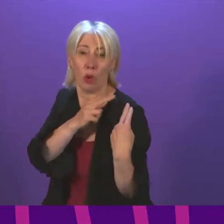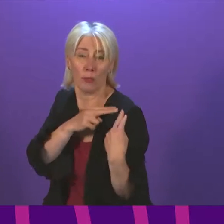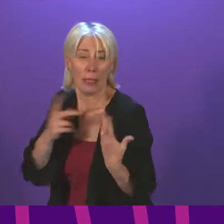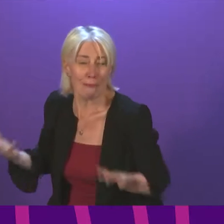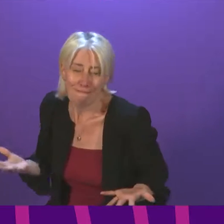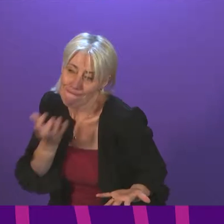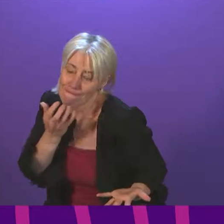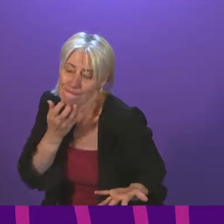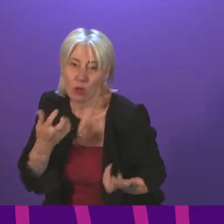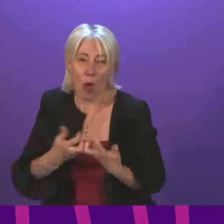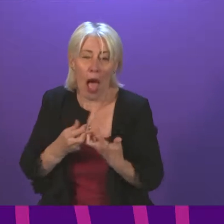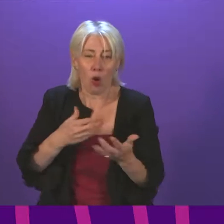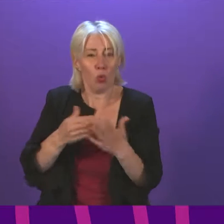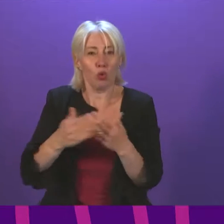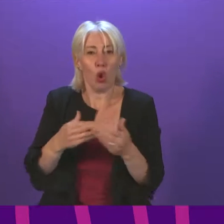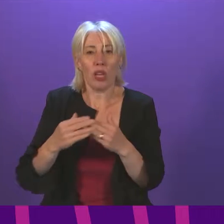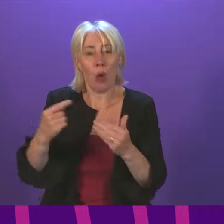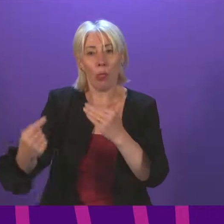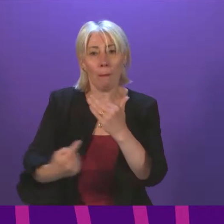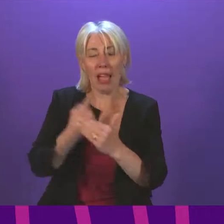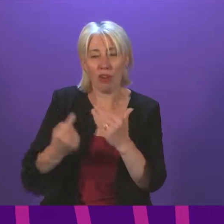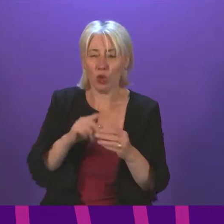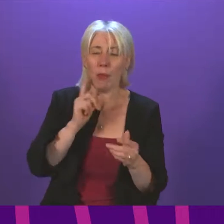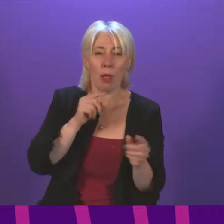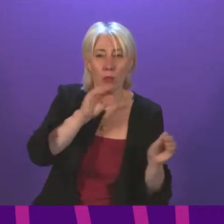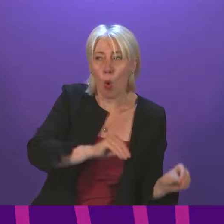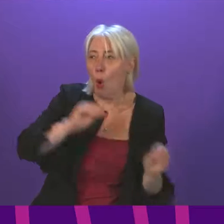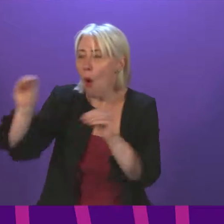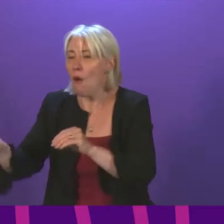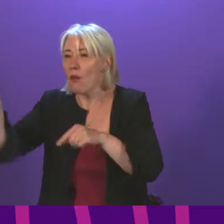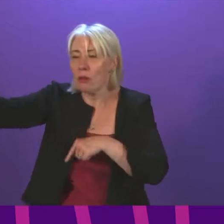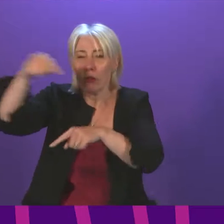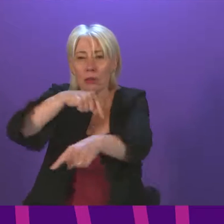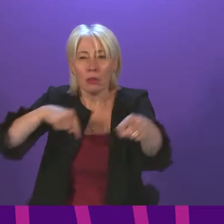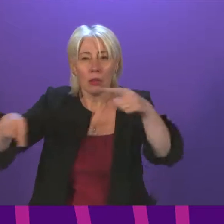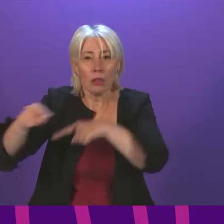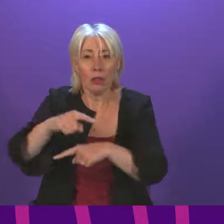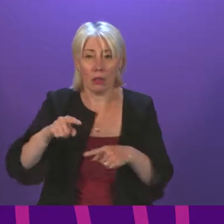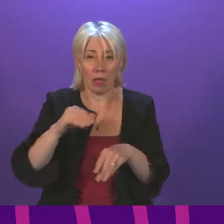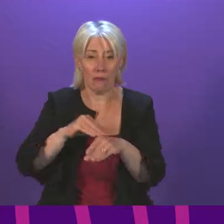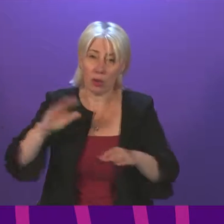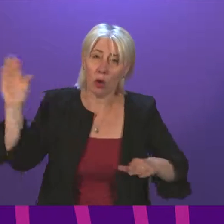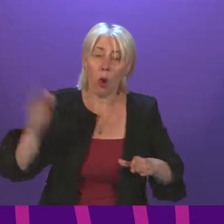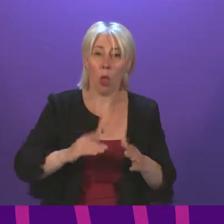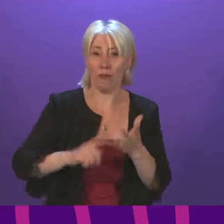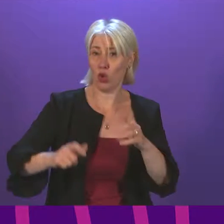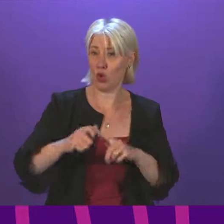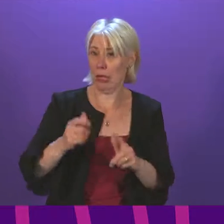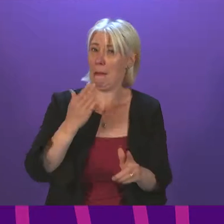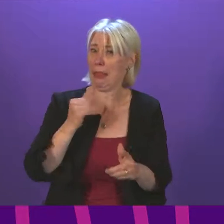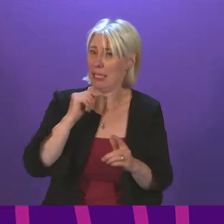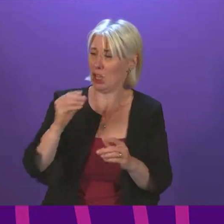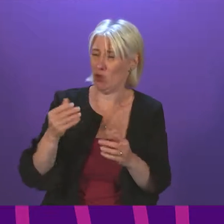to be taken to fix the migration system so it works for all parts of the UK? Cabinet Secretary. Secretary. I a very